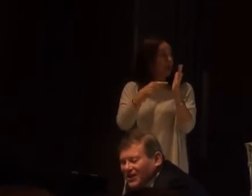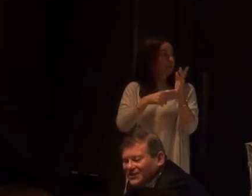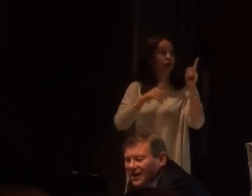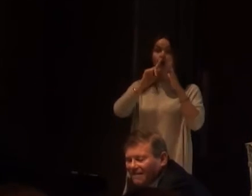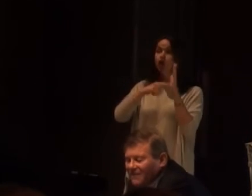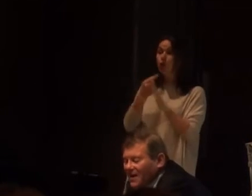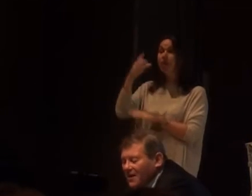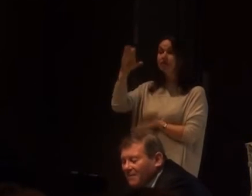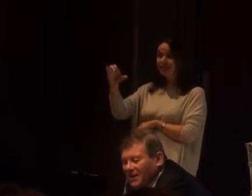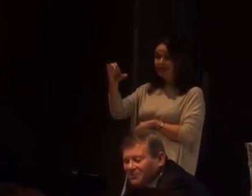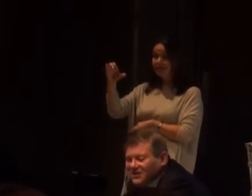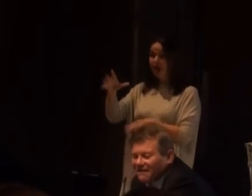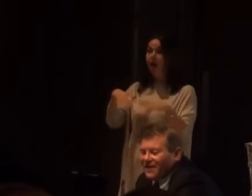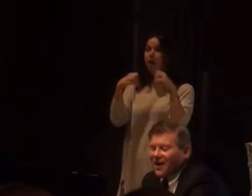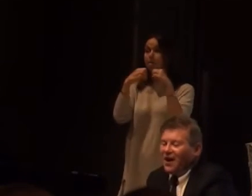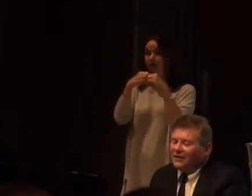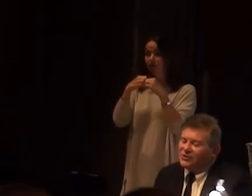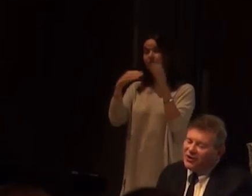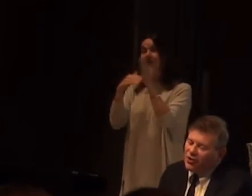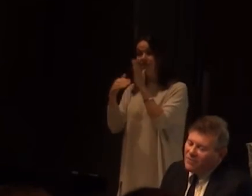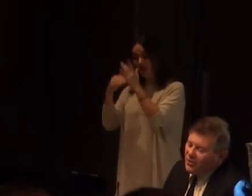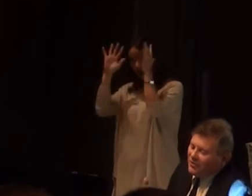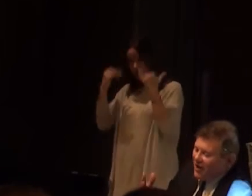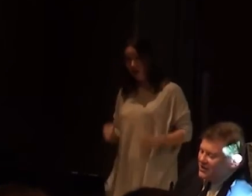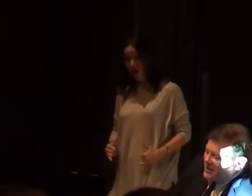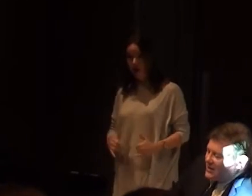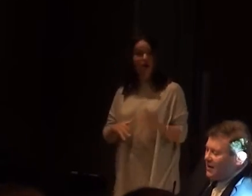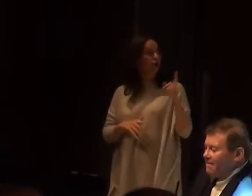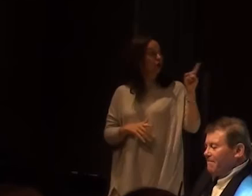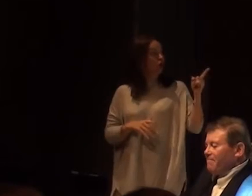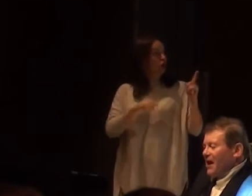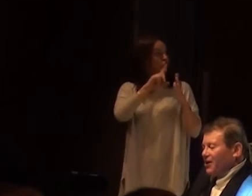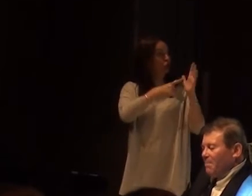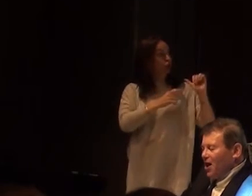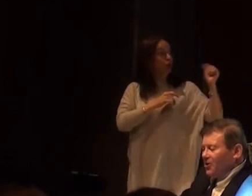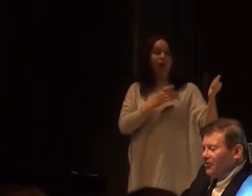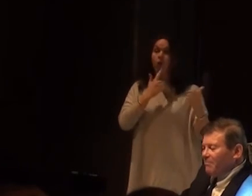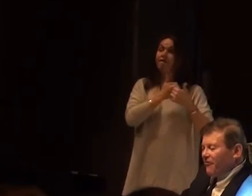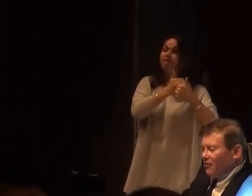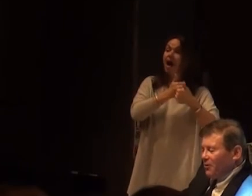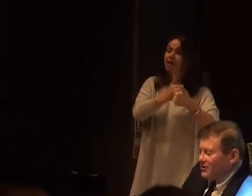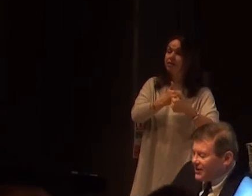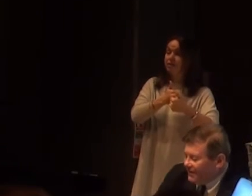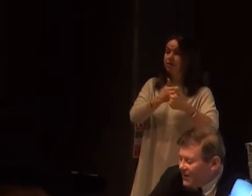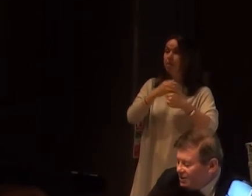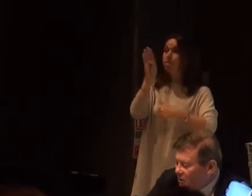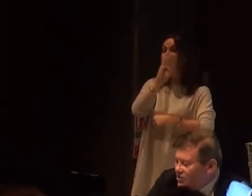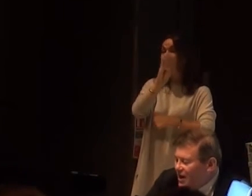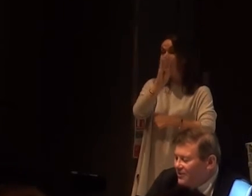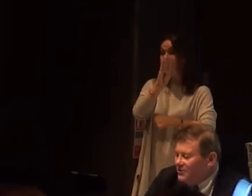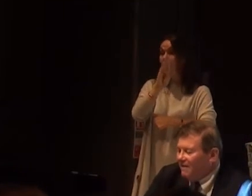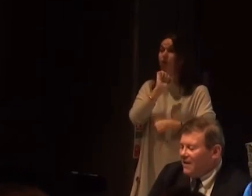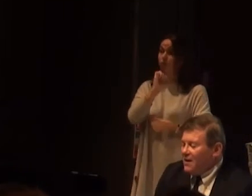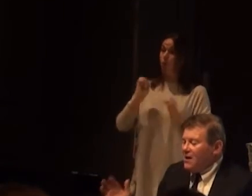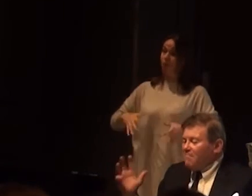Julius Caesar. Benjamin Zephaniah. Judy Hooman, who advises Barack Obama on foreign policy as a